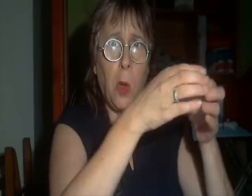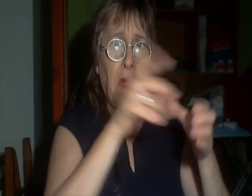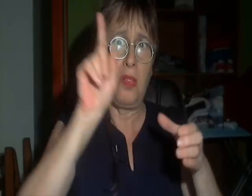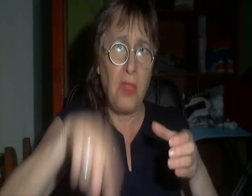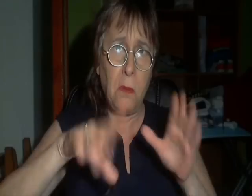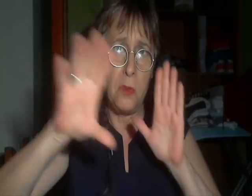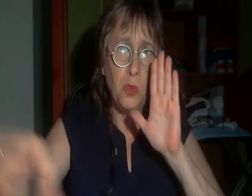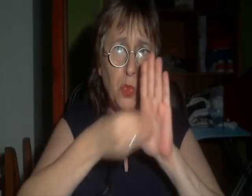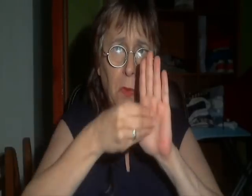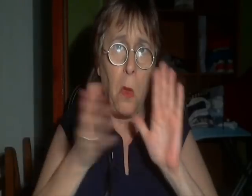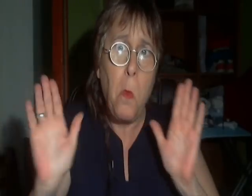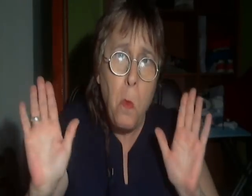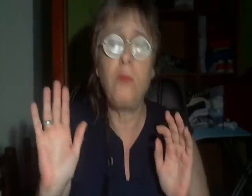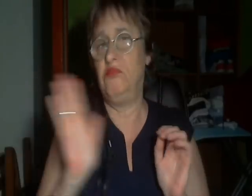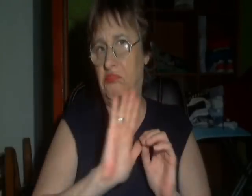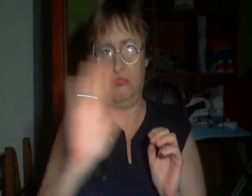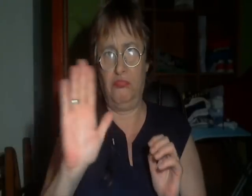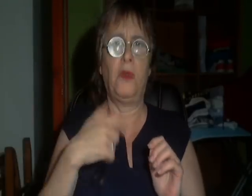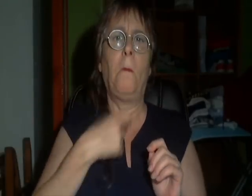All right! It's Trevenant's Wood Hammer!